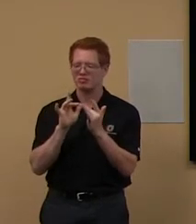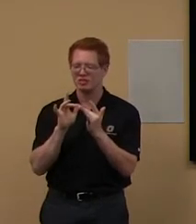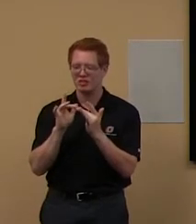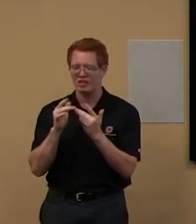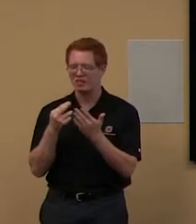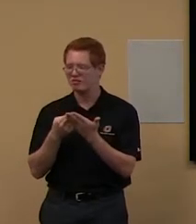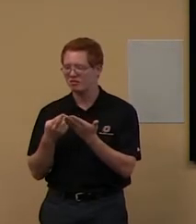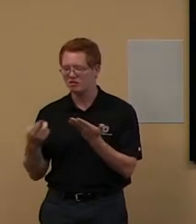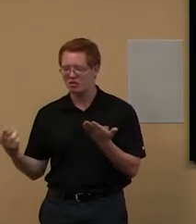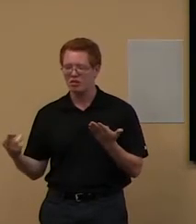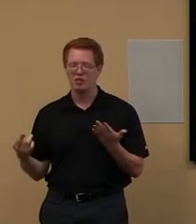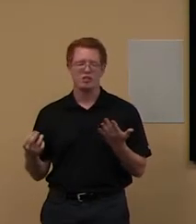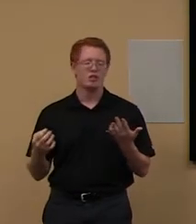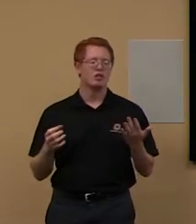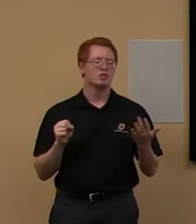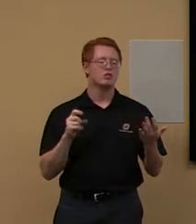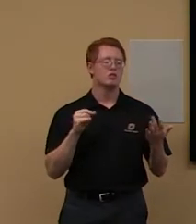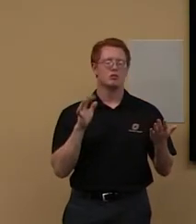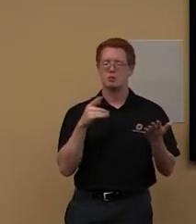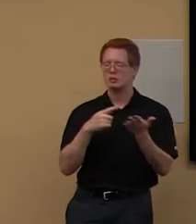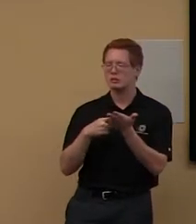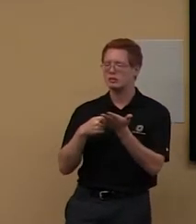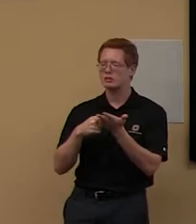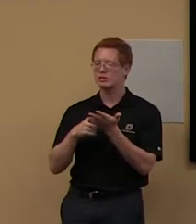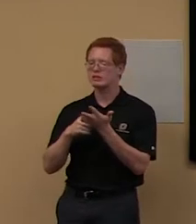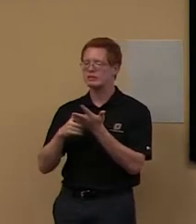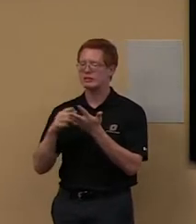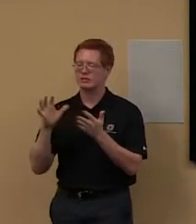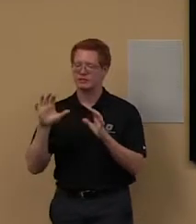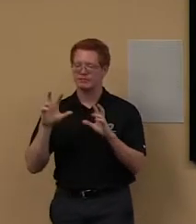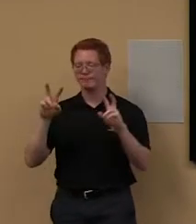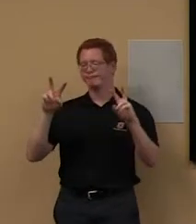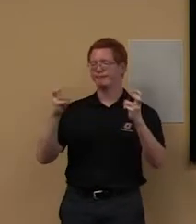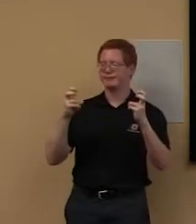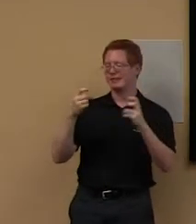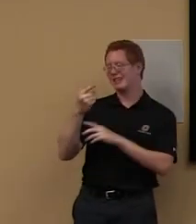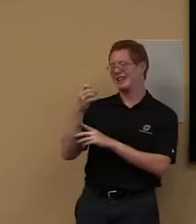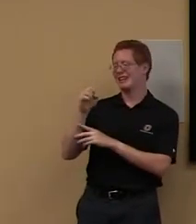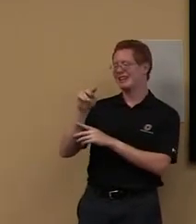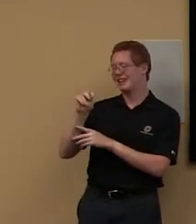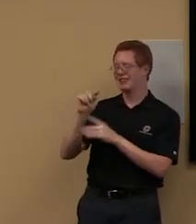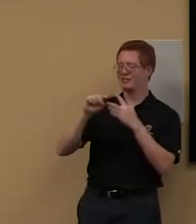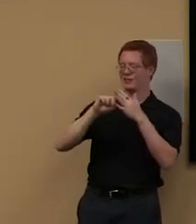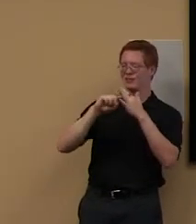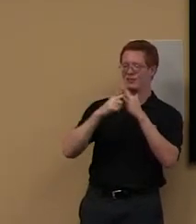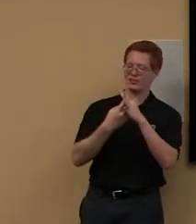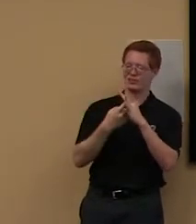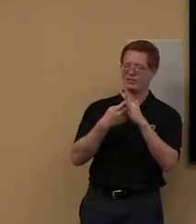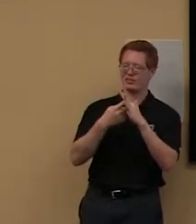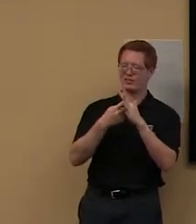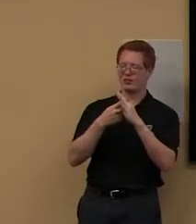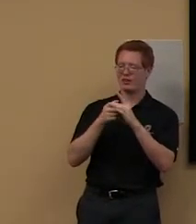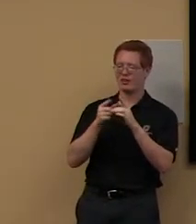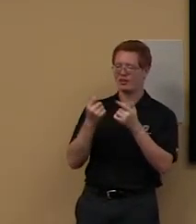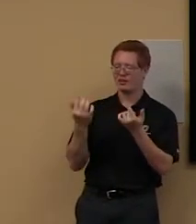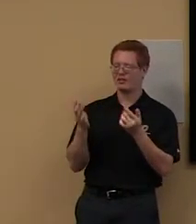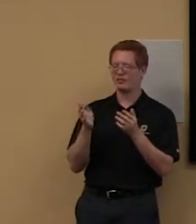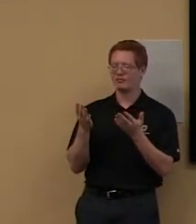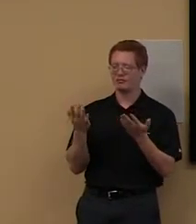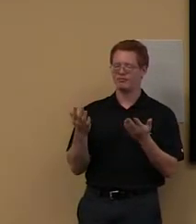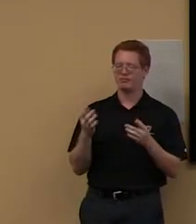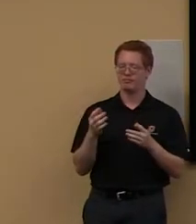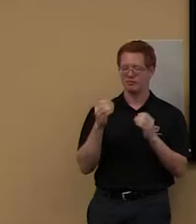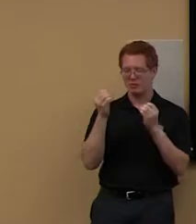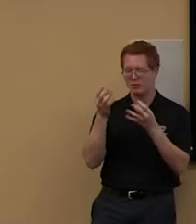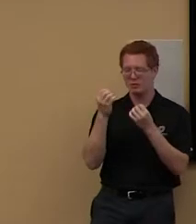guides, our library guides for each discipline, um, and show you where, um, where you can really get to your databases as well.